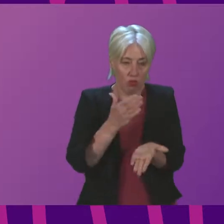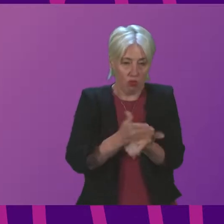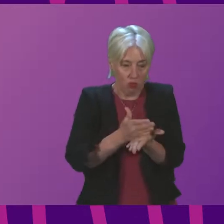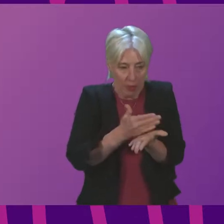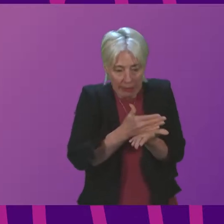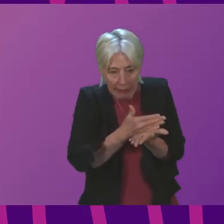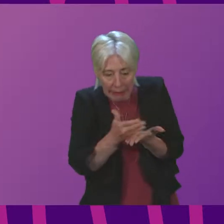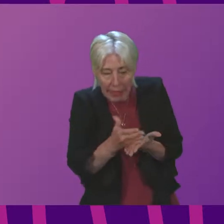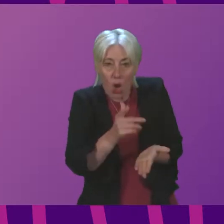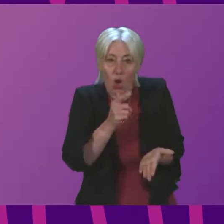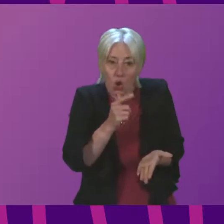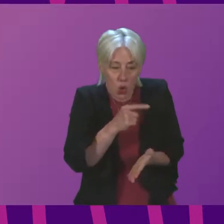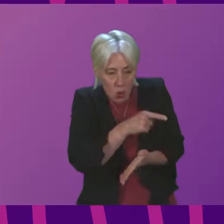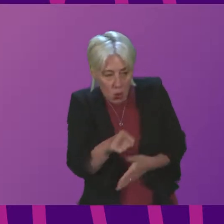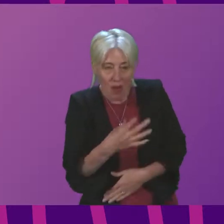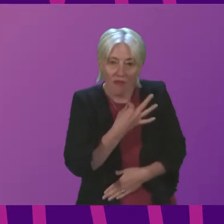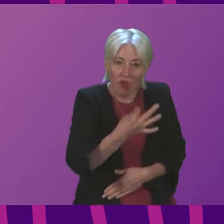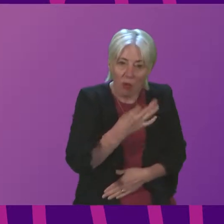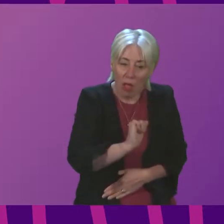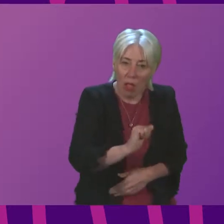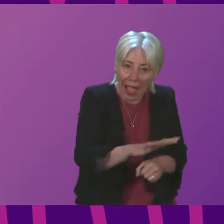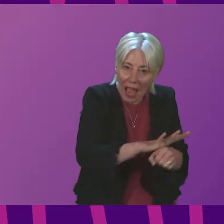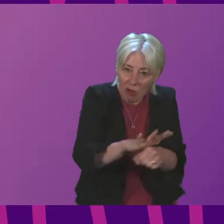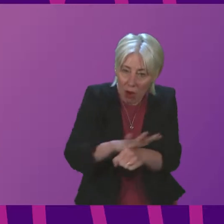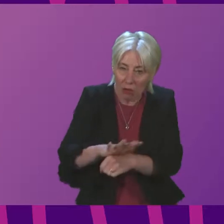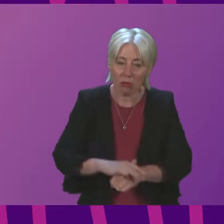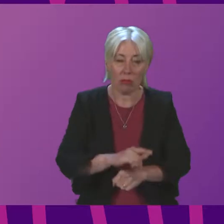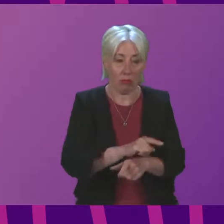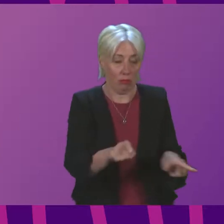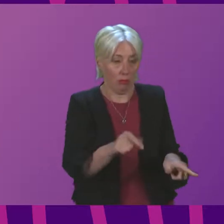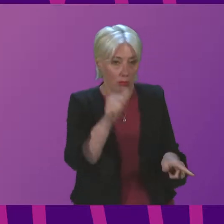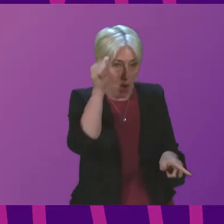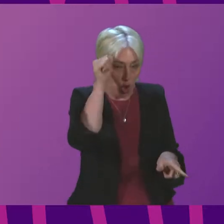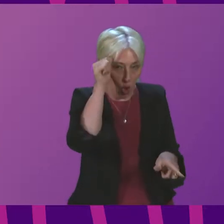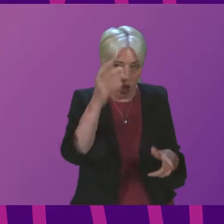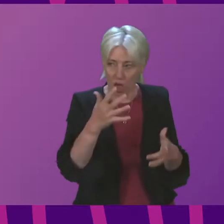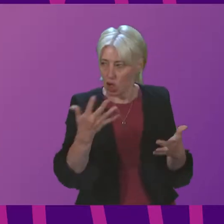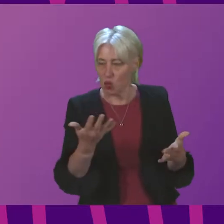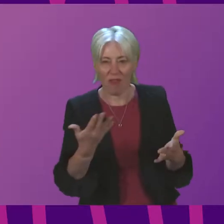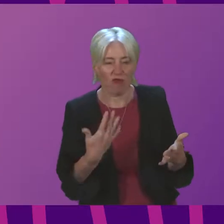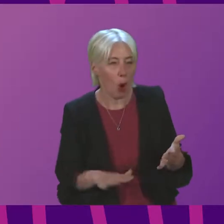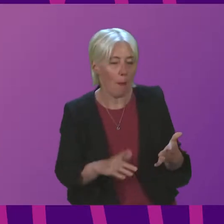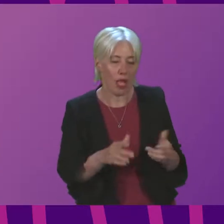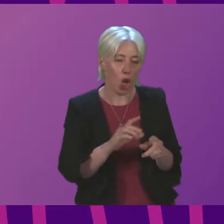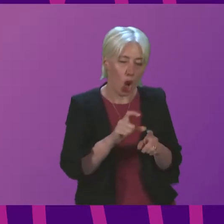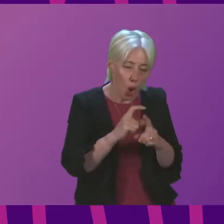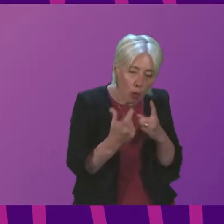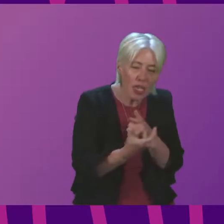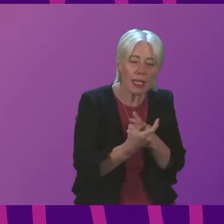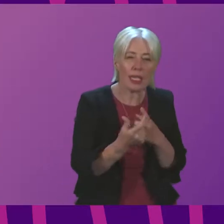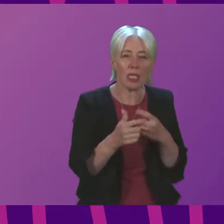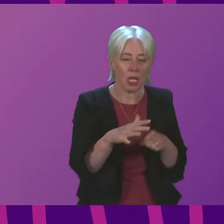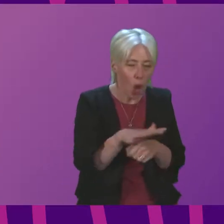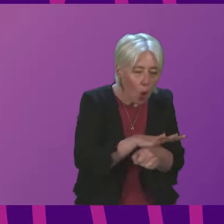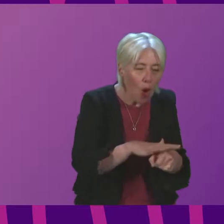face vulnerability that knowledge is amassed through a lot of the work that goes on within local communities indeed I saw that